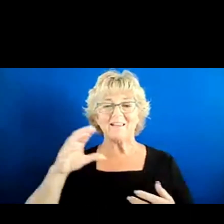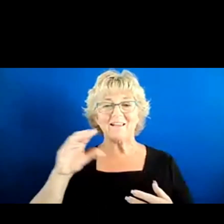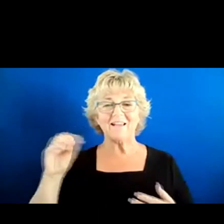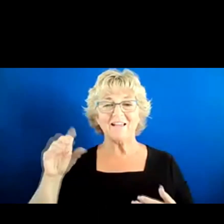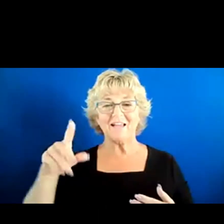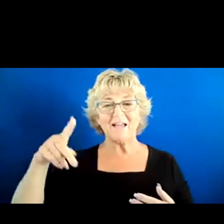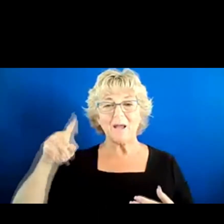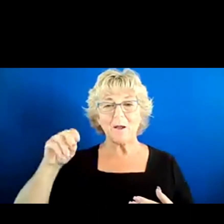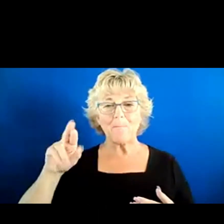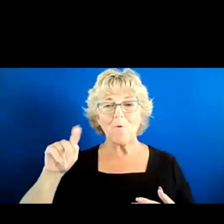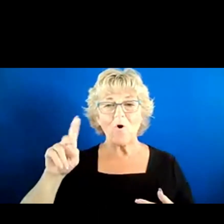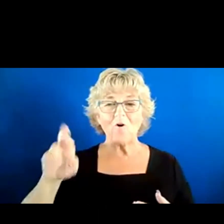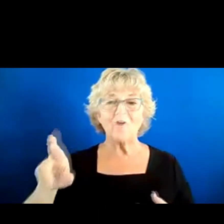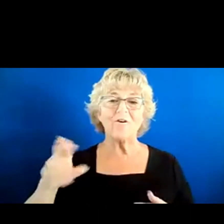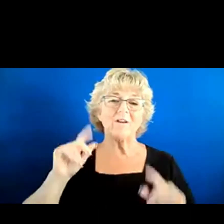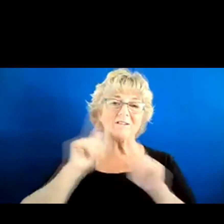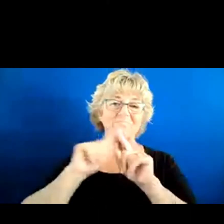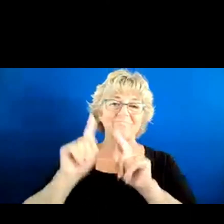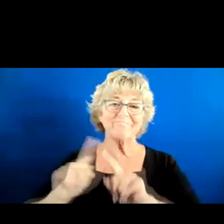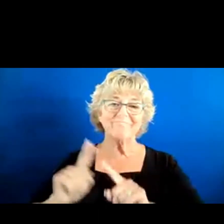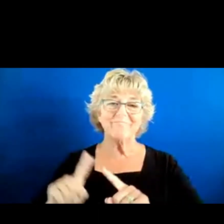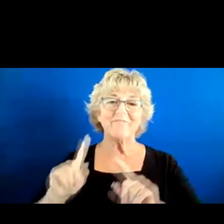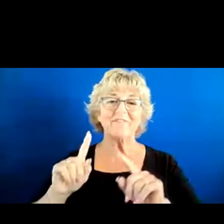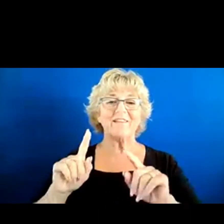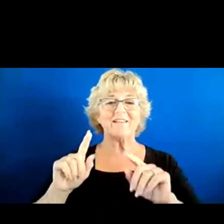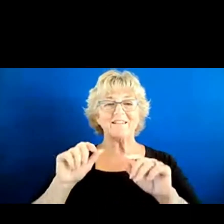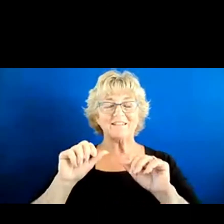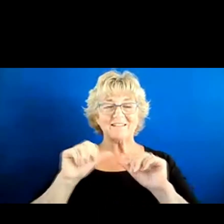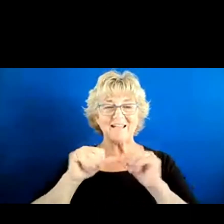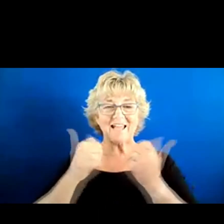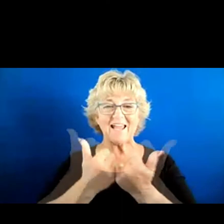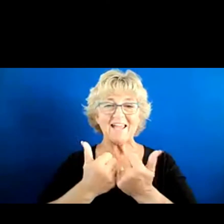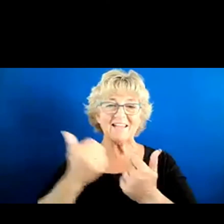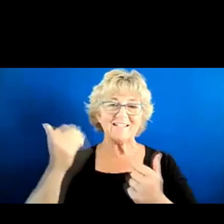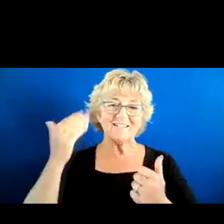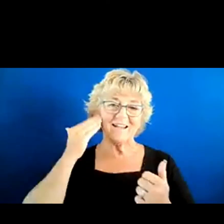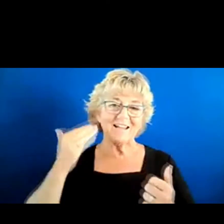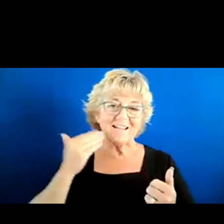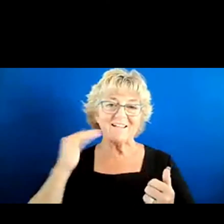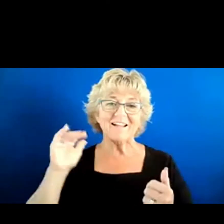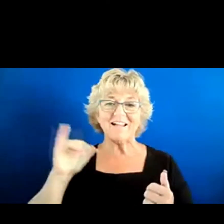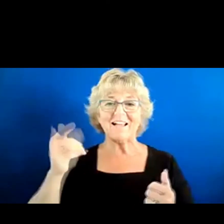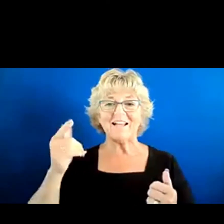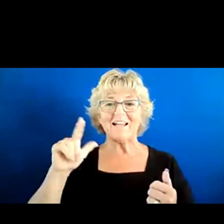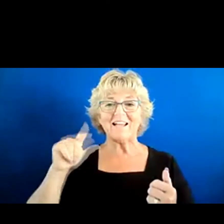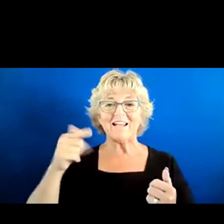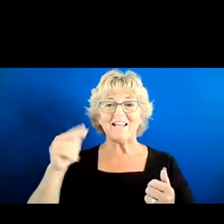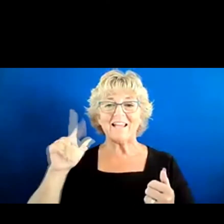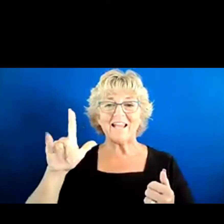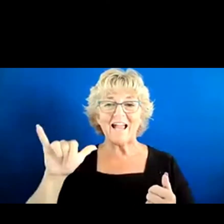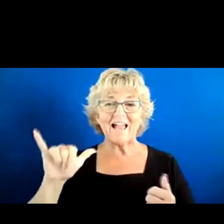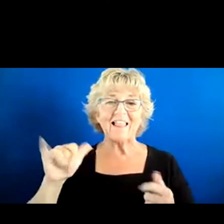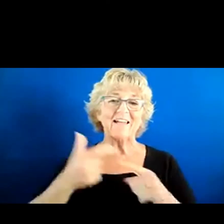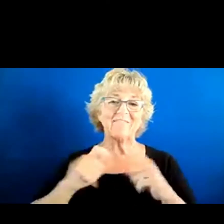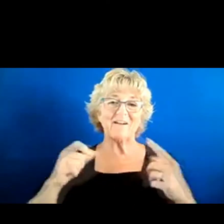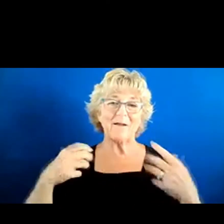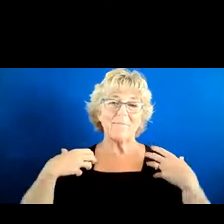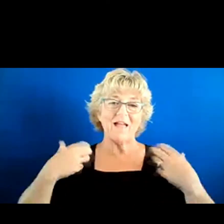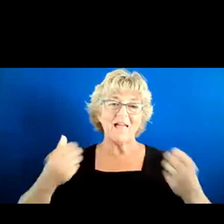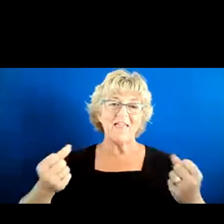had a number of state agency heads, including Secretary Ghaly from Health and Human Services,